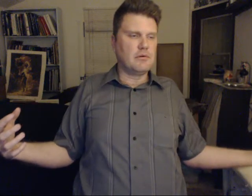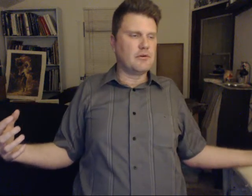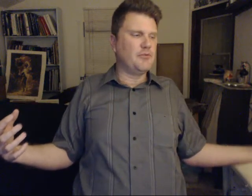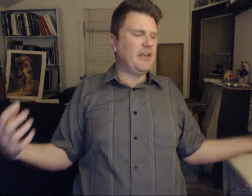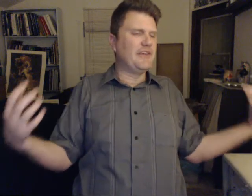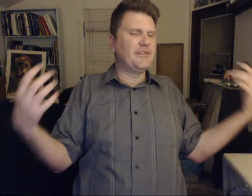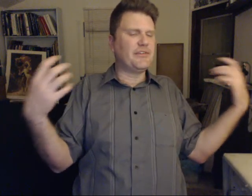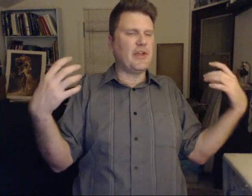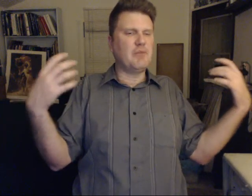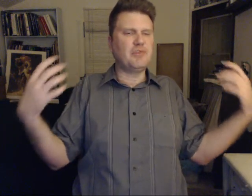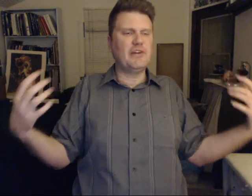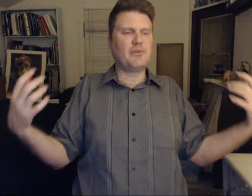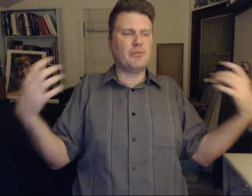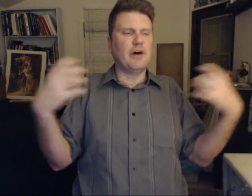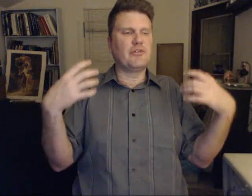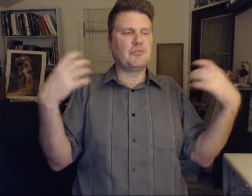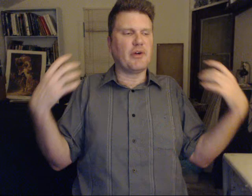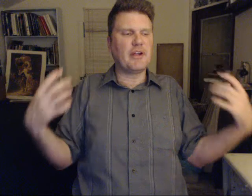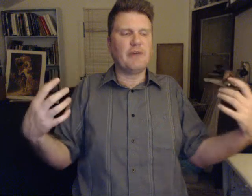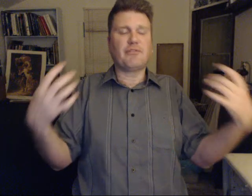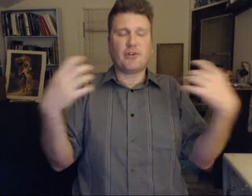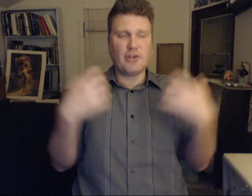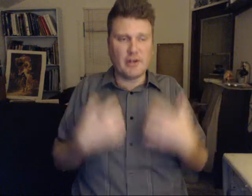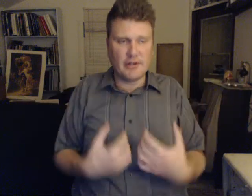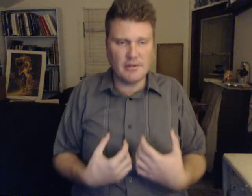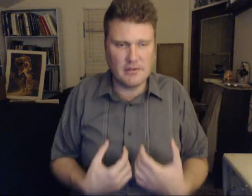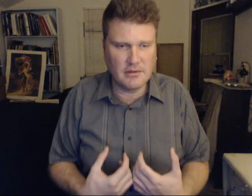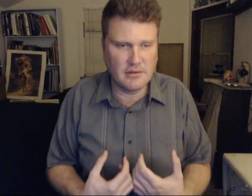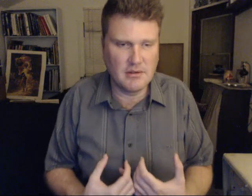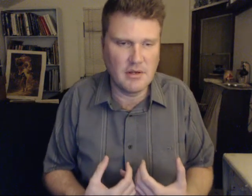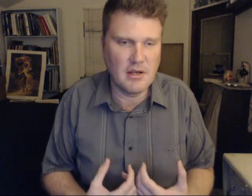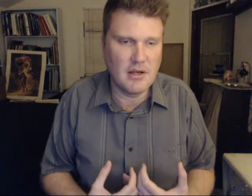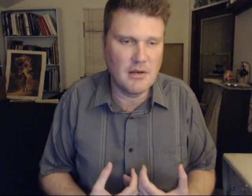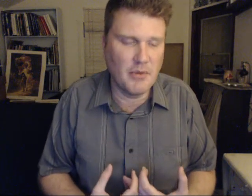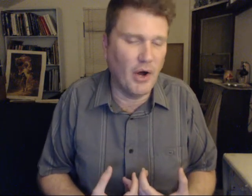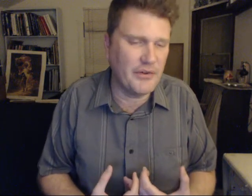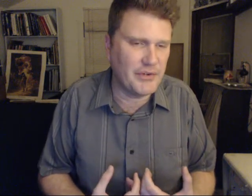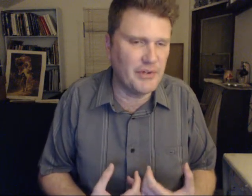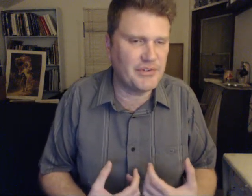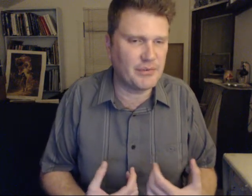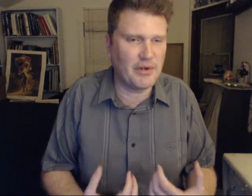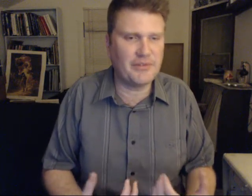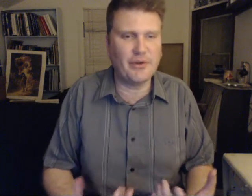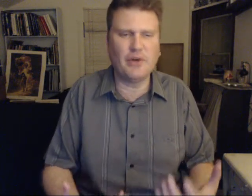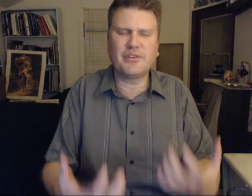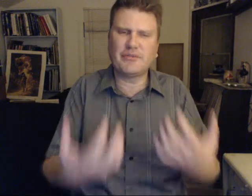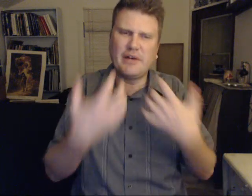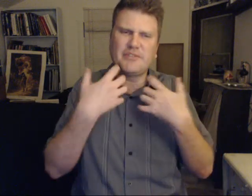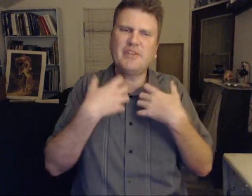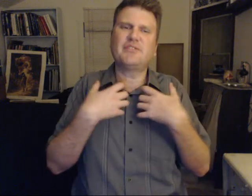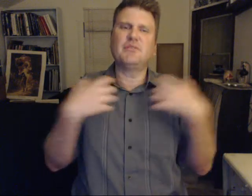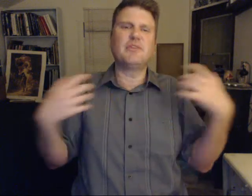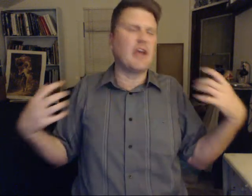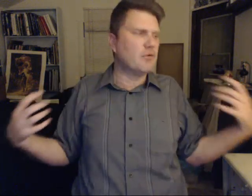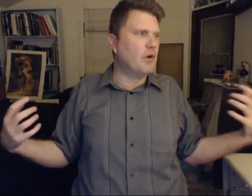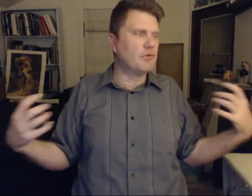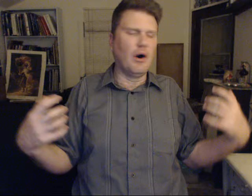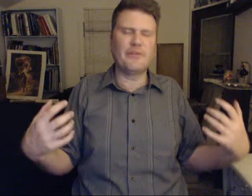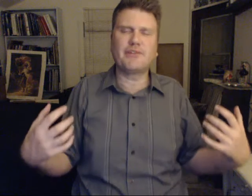But yes, this is a place where lovers break up for good. But also, this is where a soul sometimes needs to be alone also.